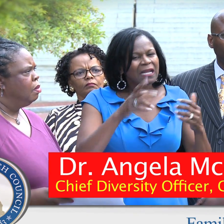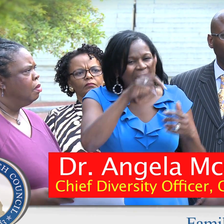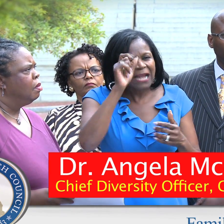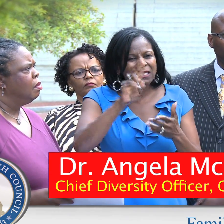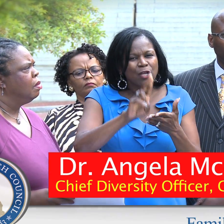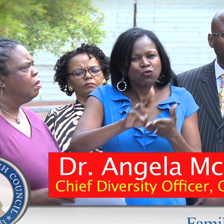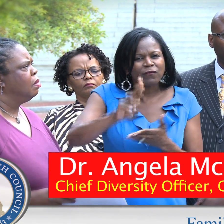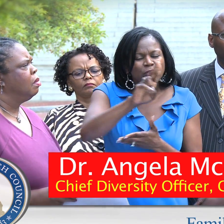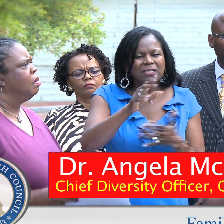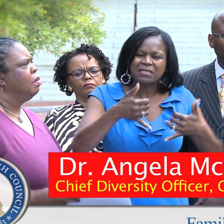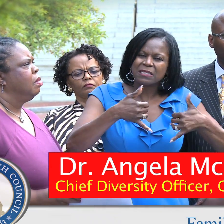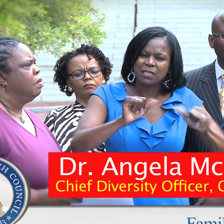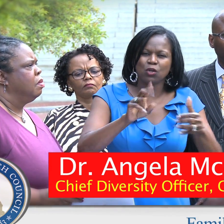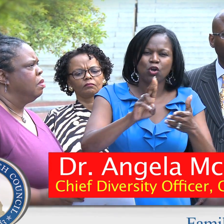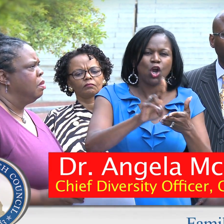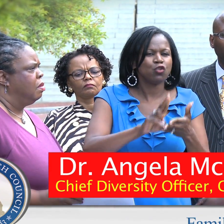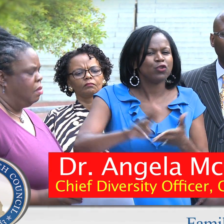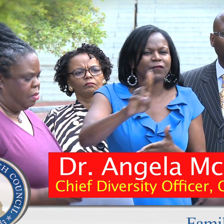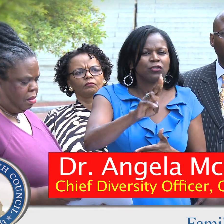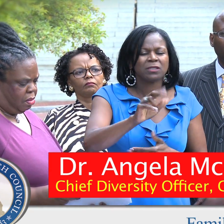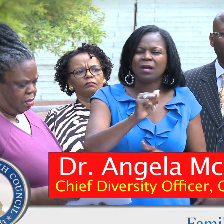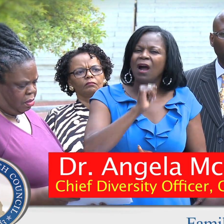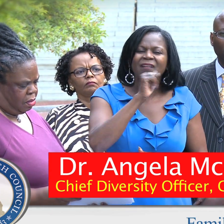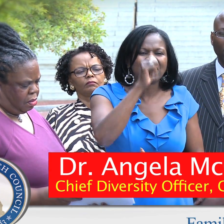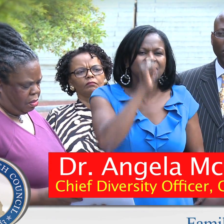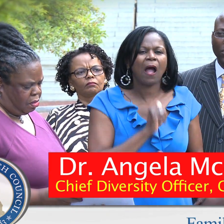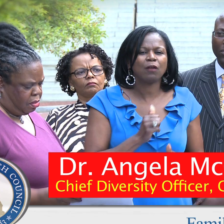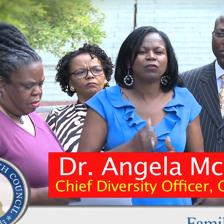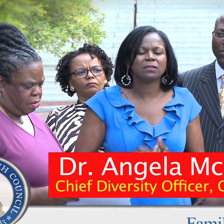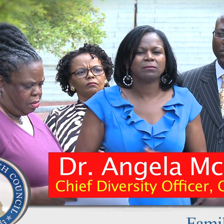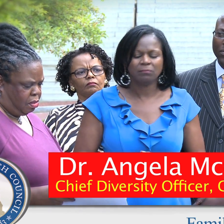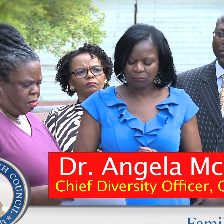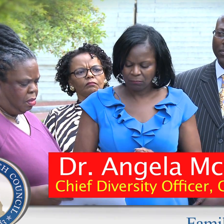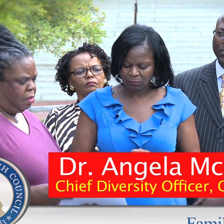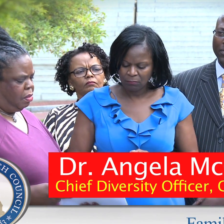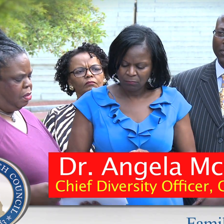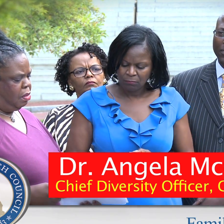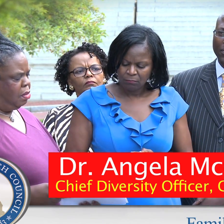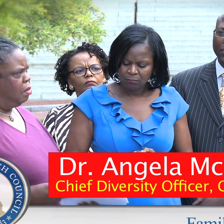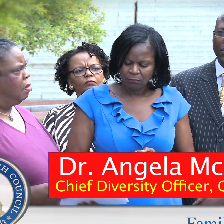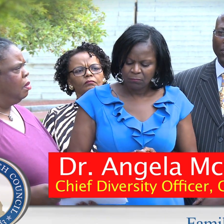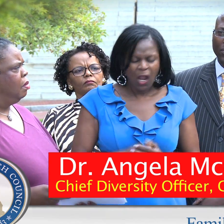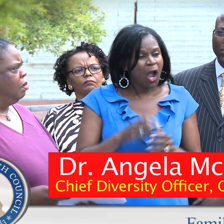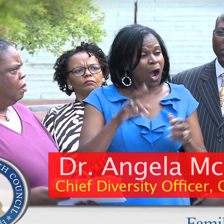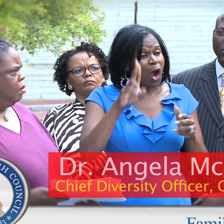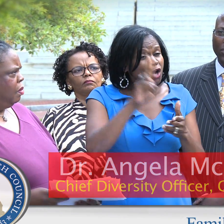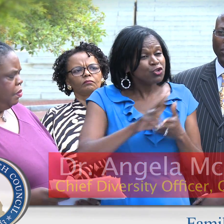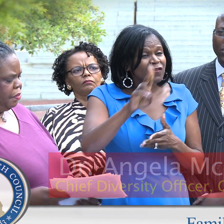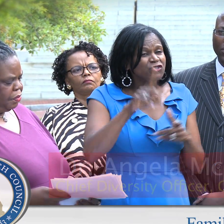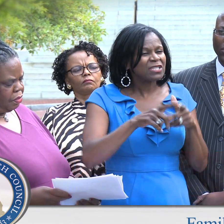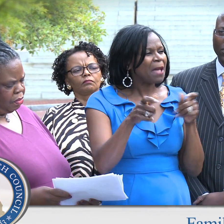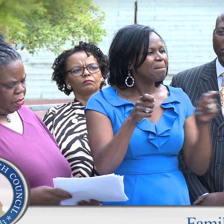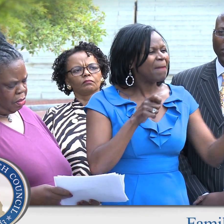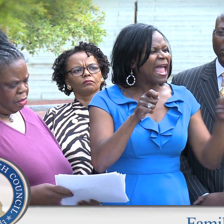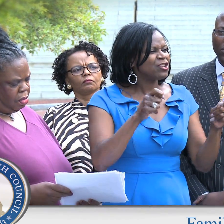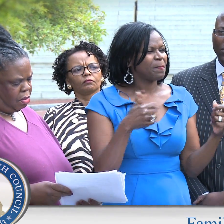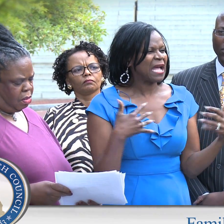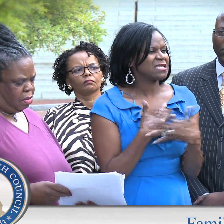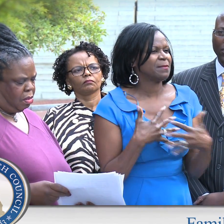I'm dismayed that Gallaudet University is still a university of intolerance.